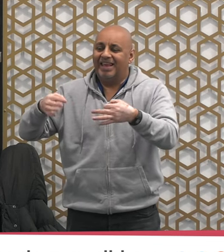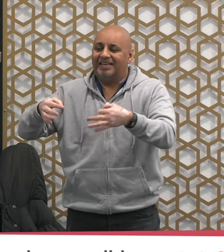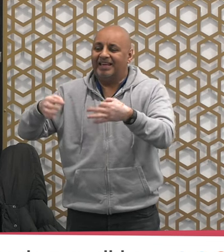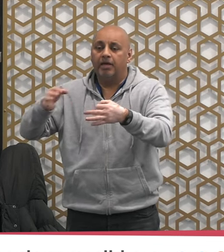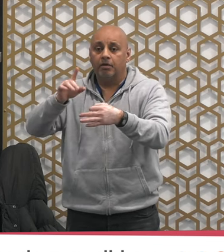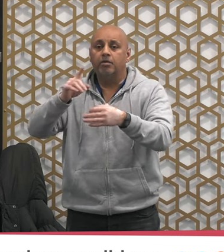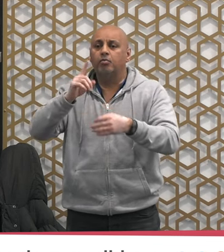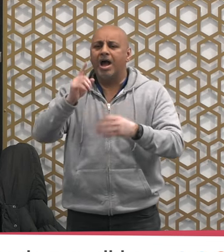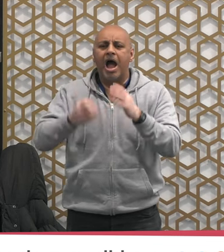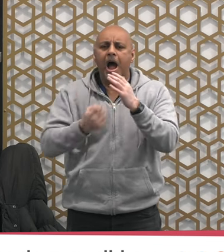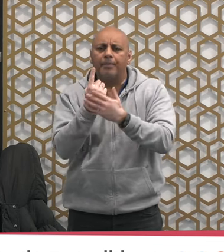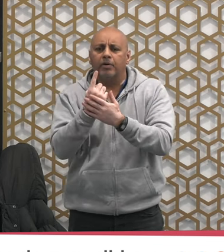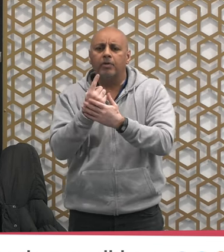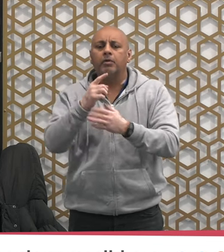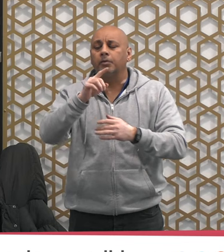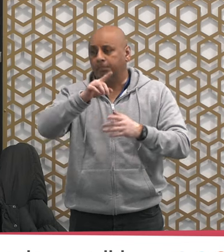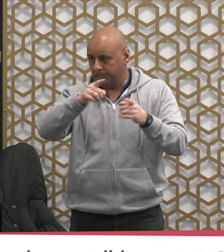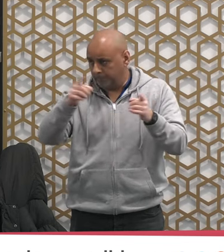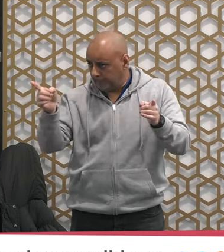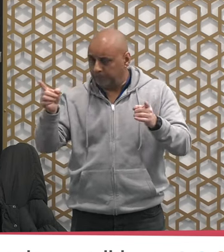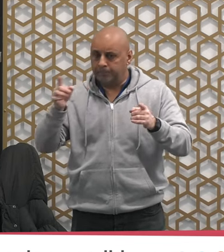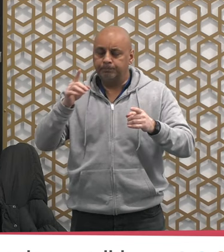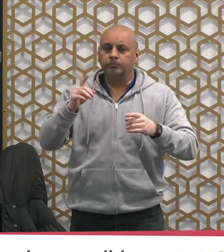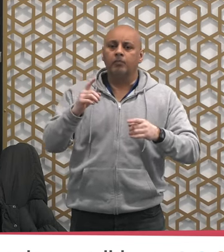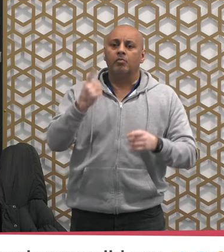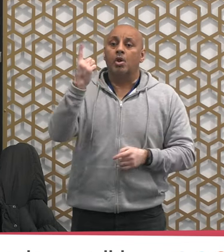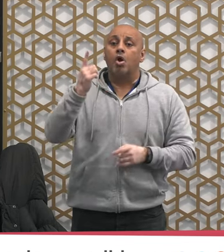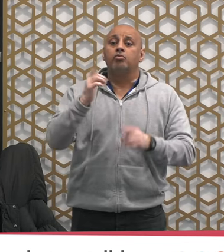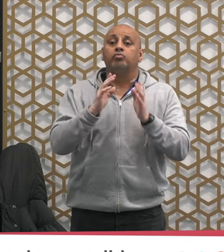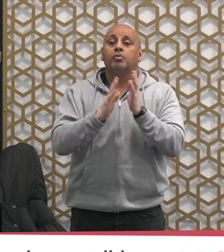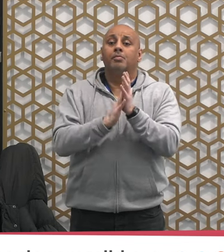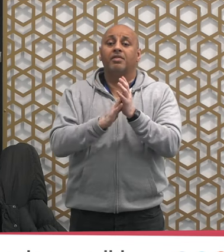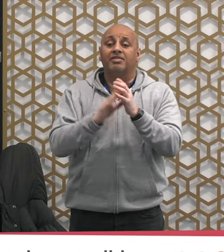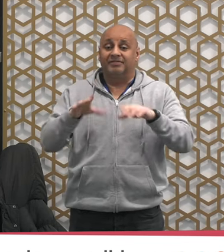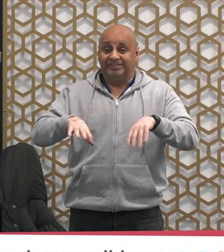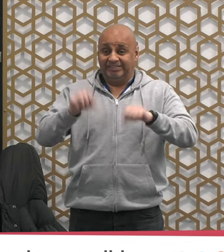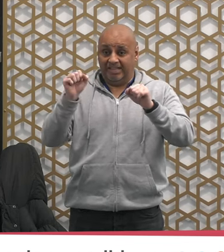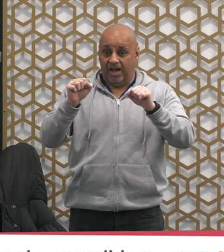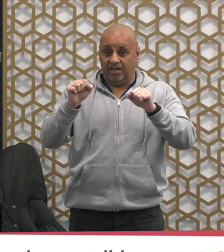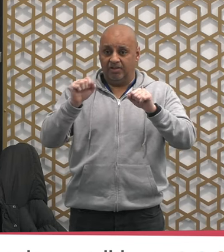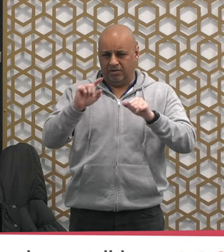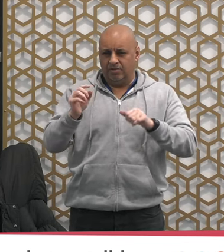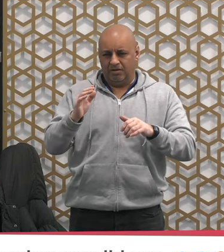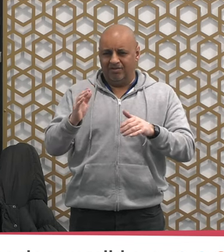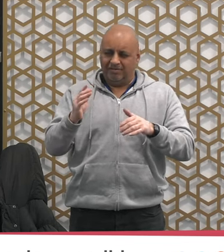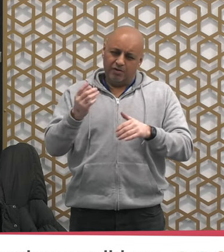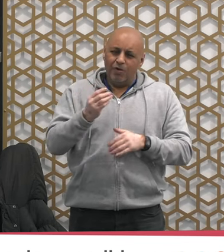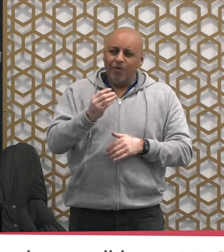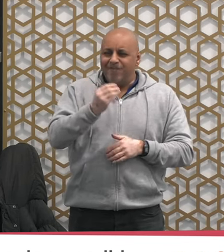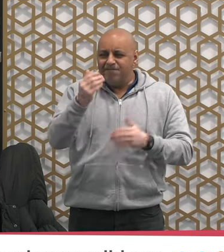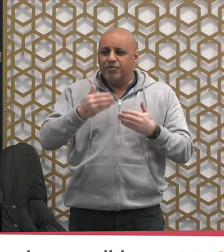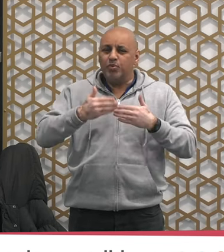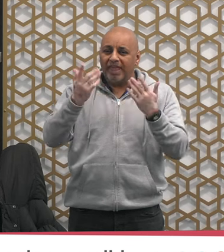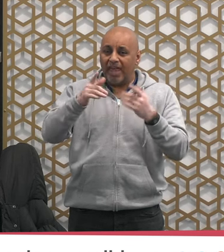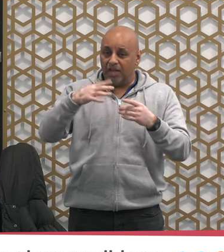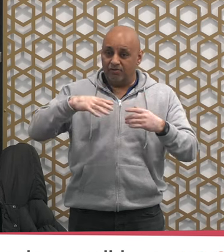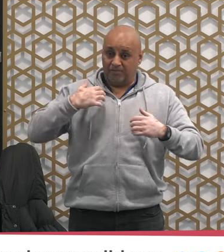you are so ambitious and you want to do this this this and then within few days within first few